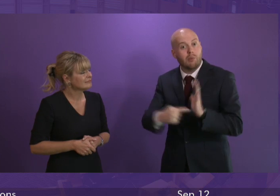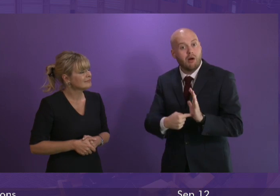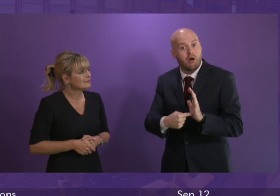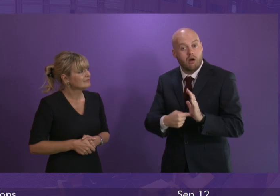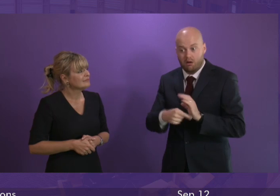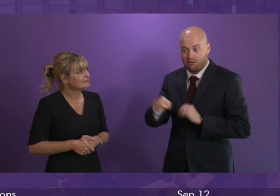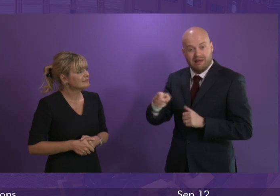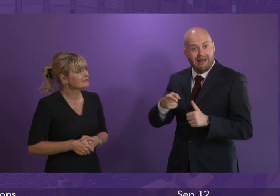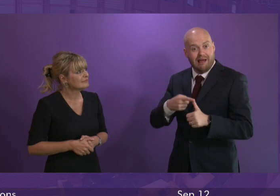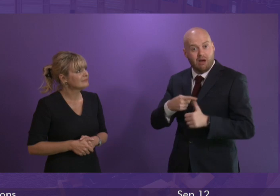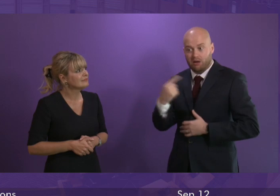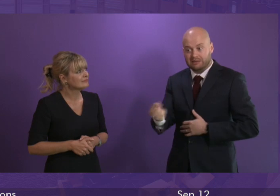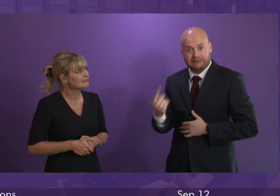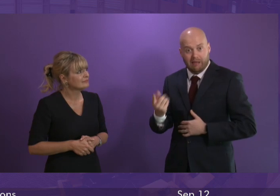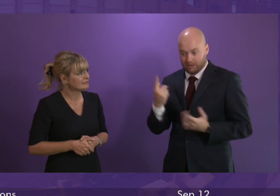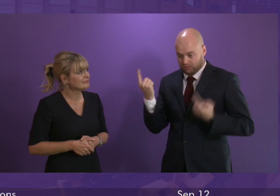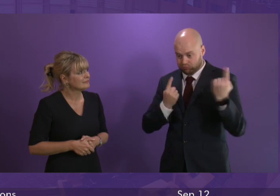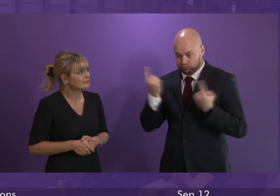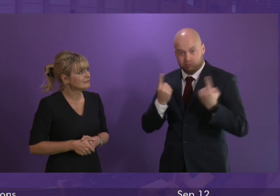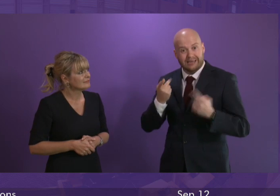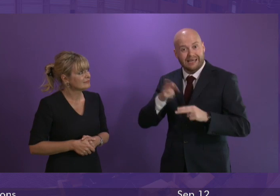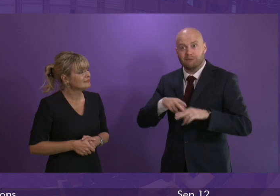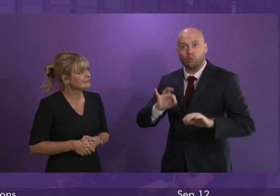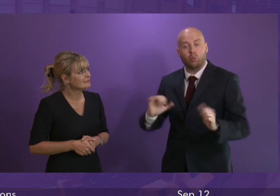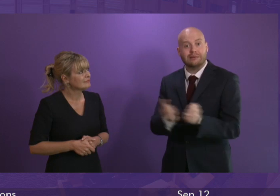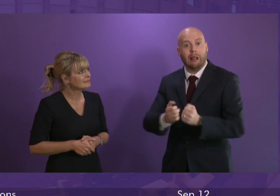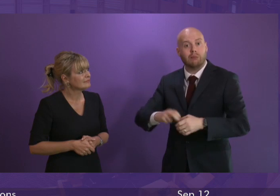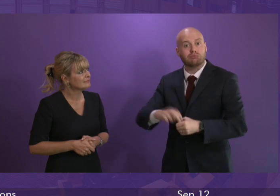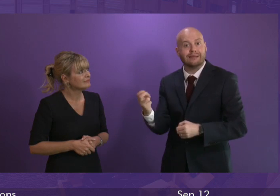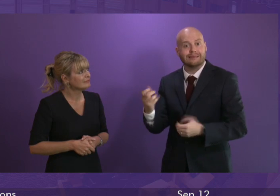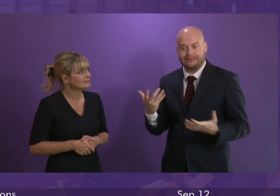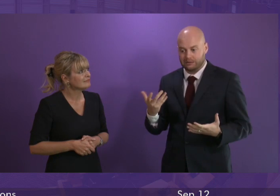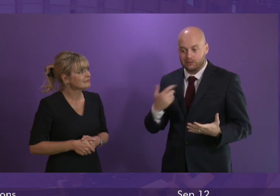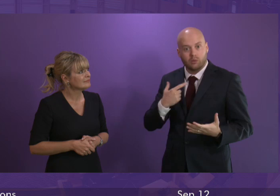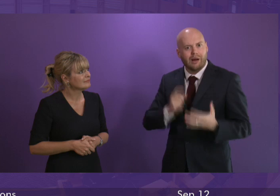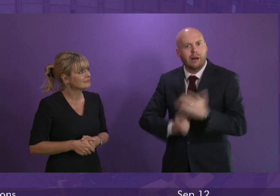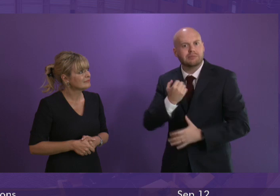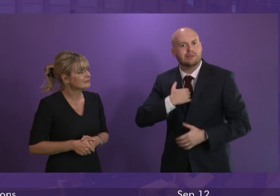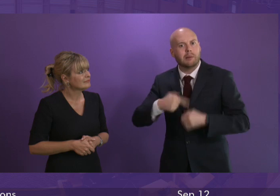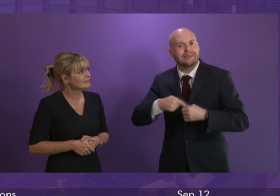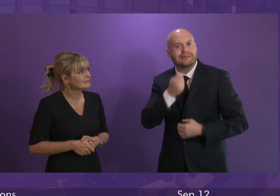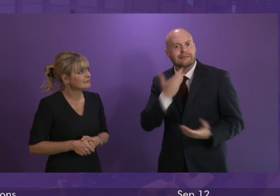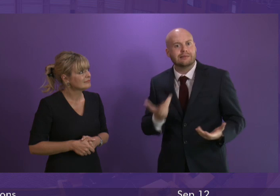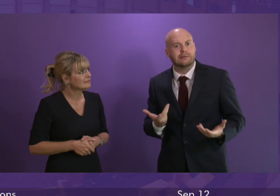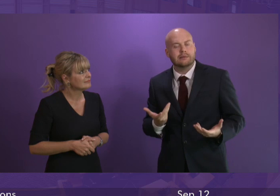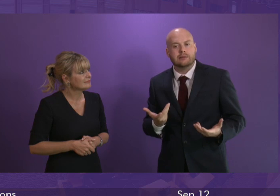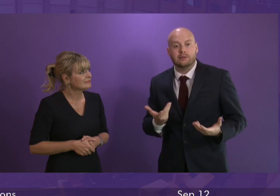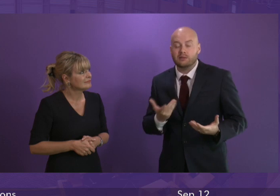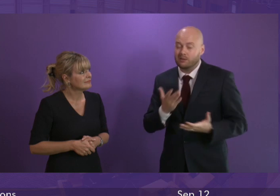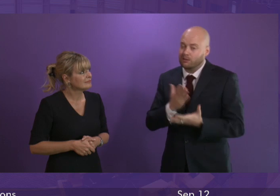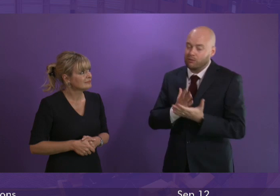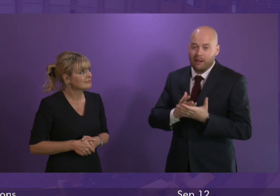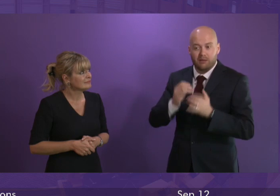her health in the event of a no deal Brexit this is the real life consequences of the Conservatives cavalier